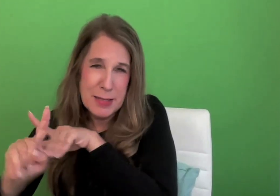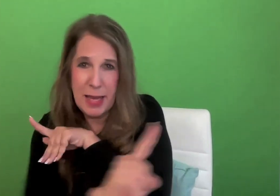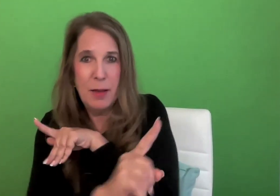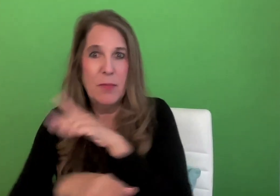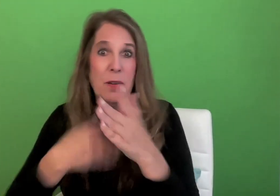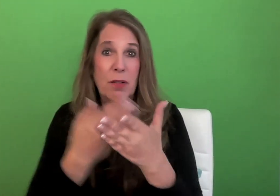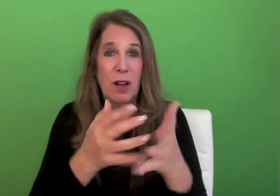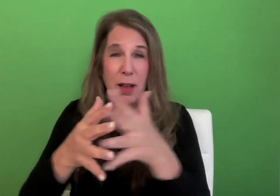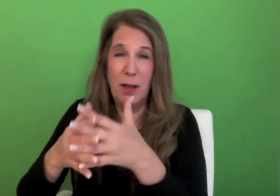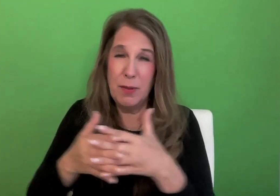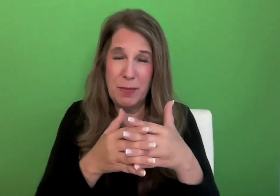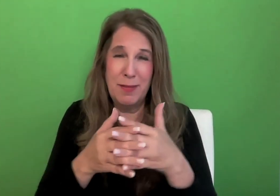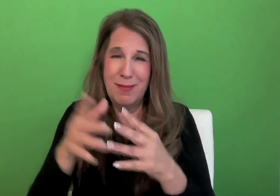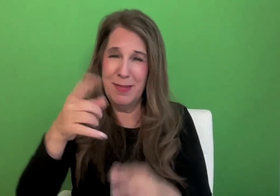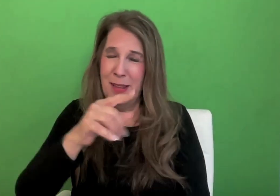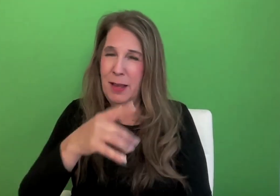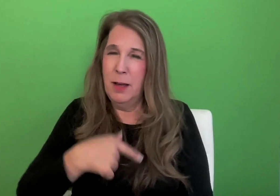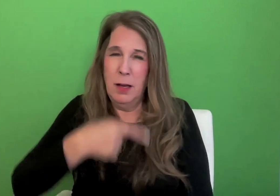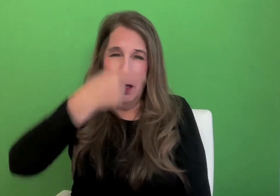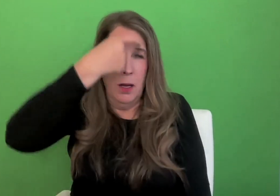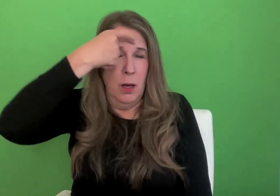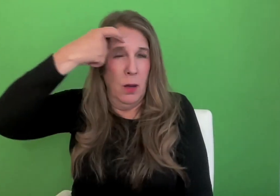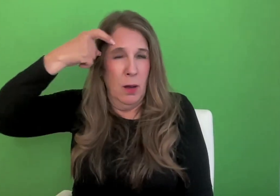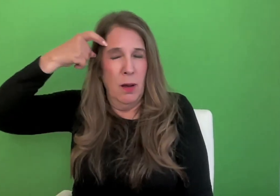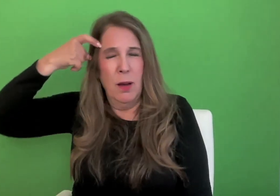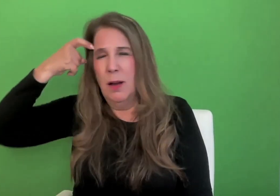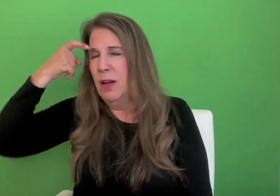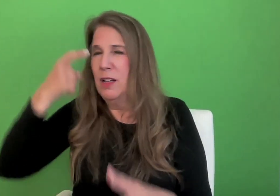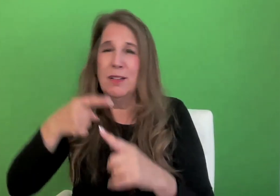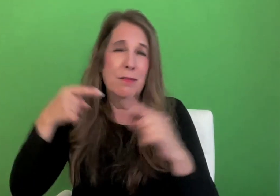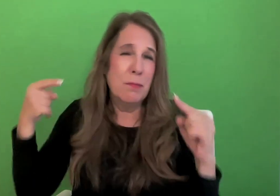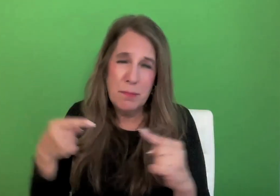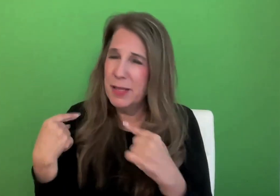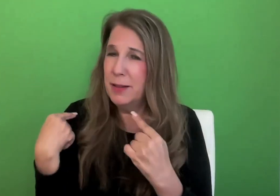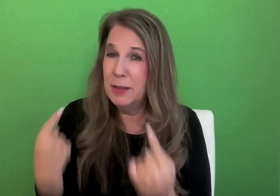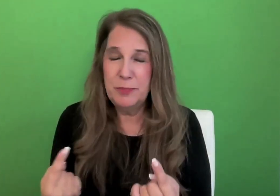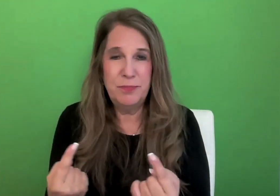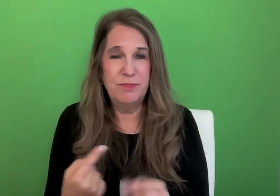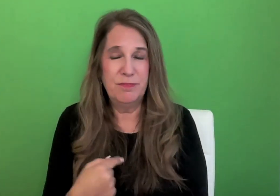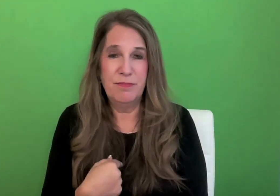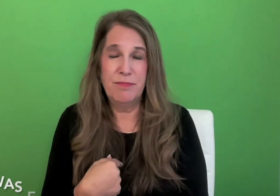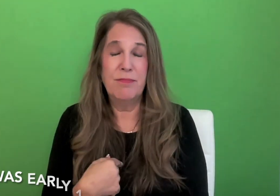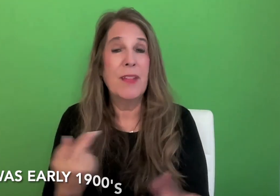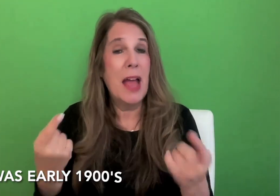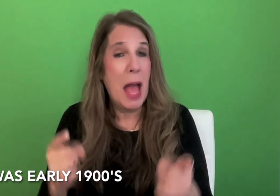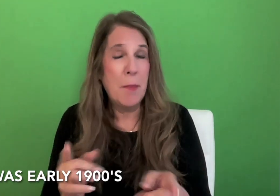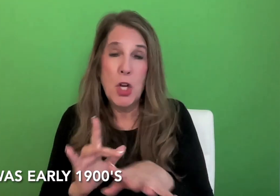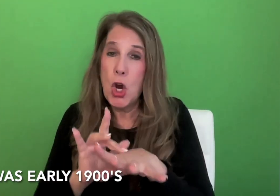This was the early 1900s. I can imagine their enormous relief and gratitude to